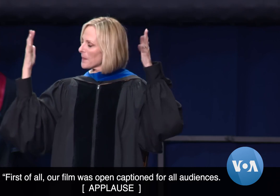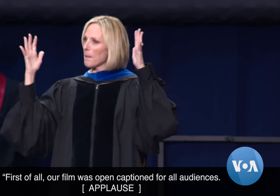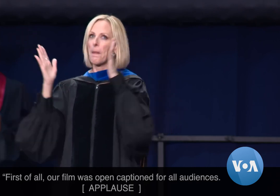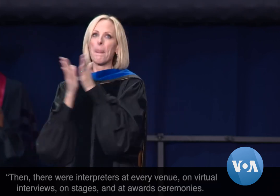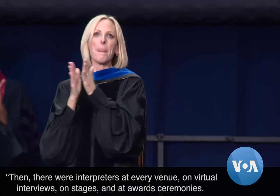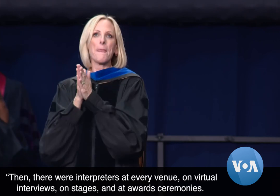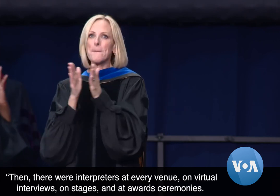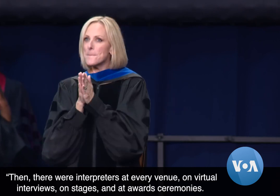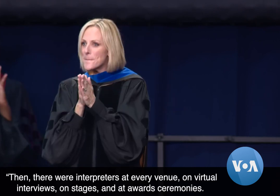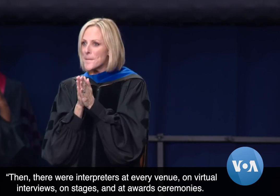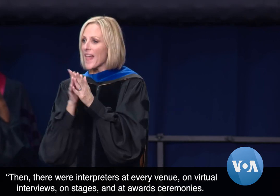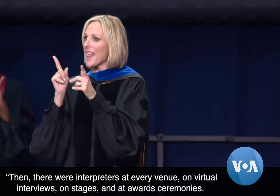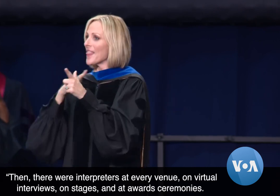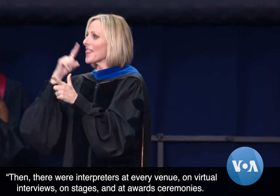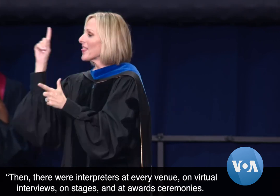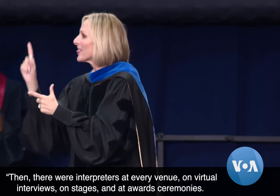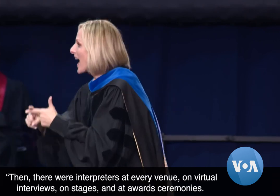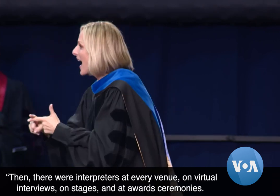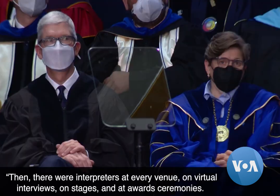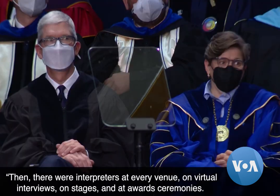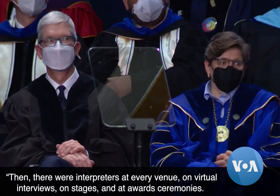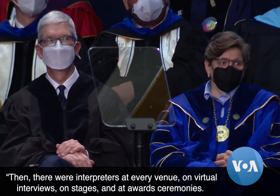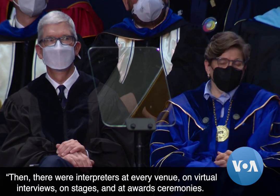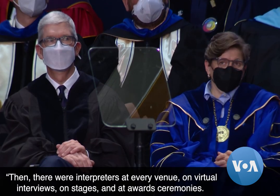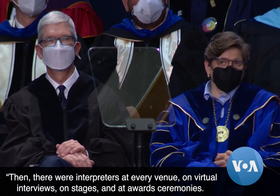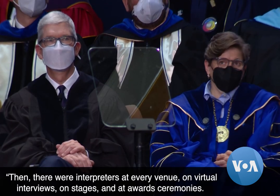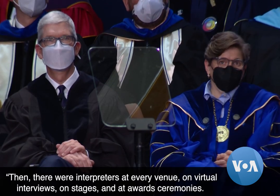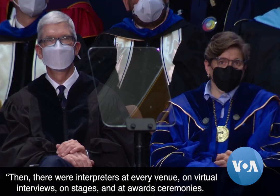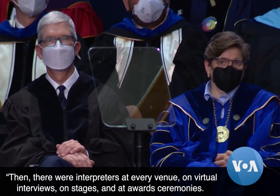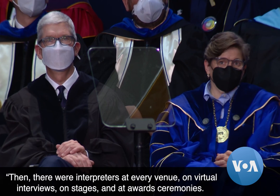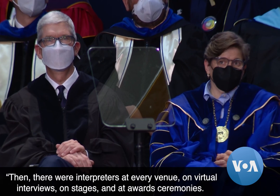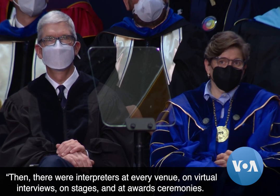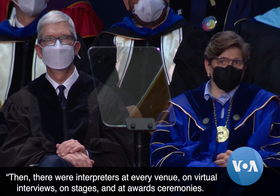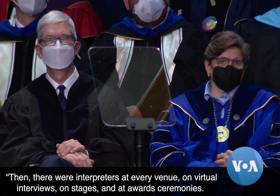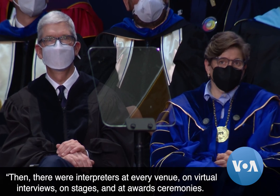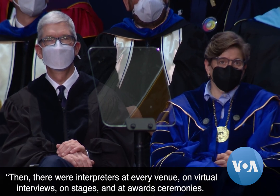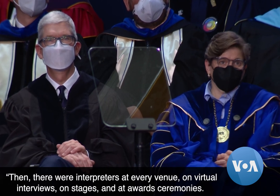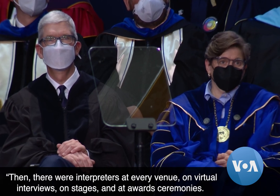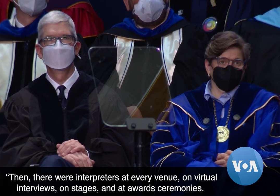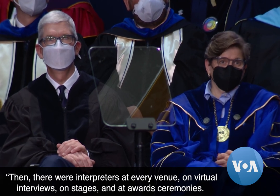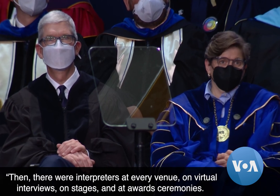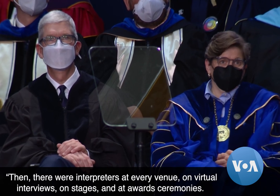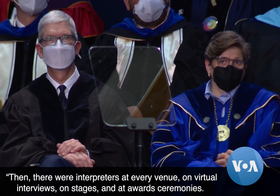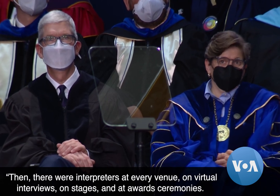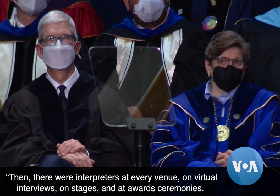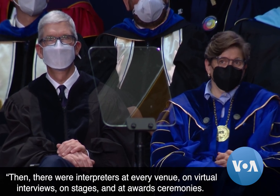Then, there were interpreters at every venue, on virtual interviews,